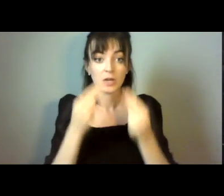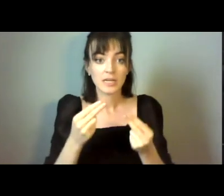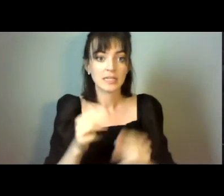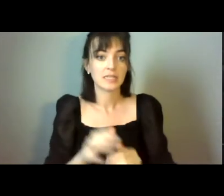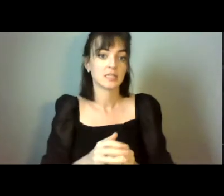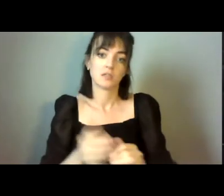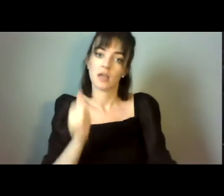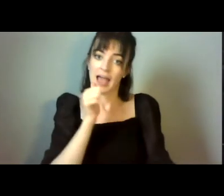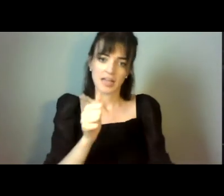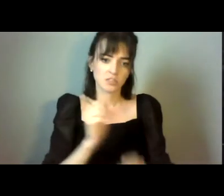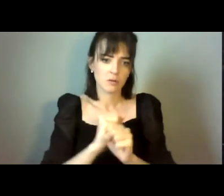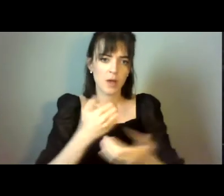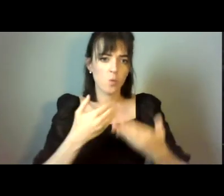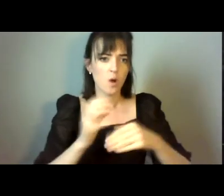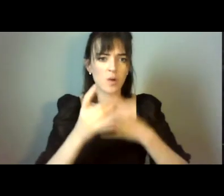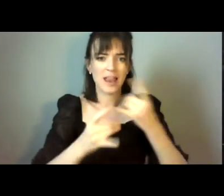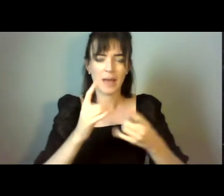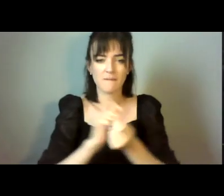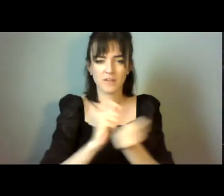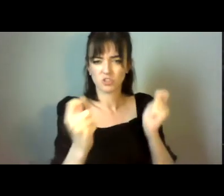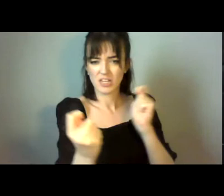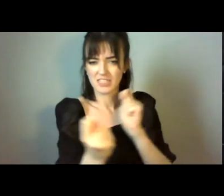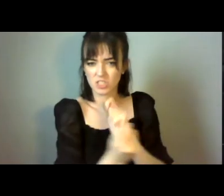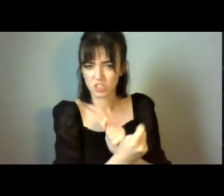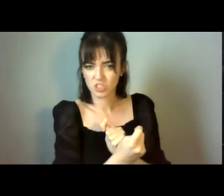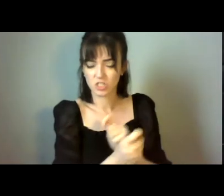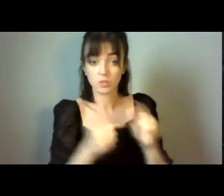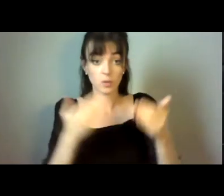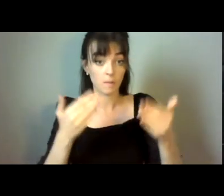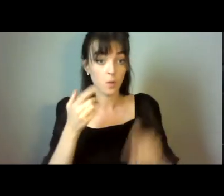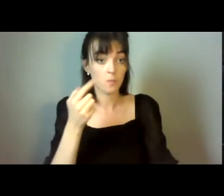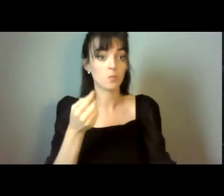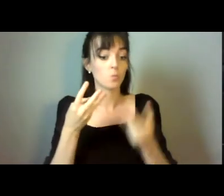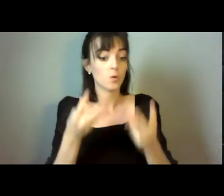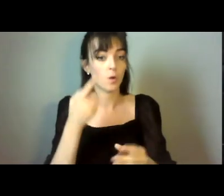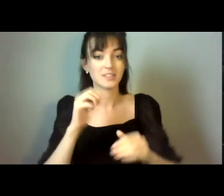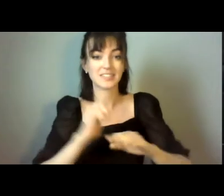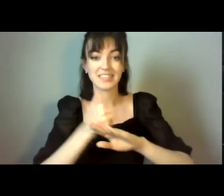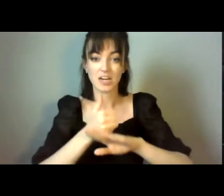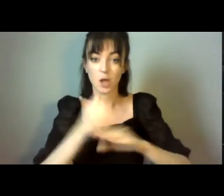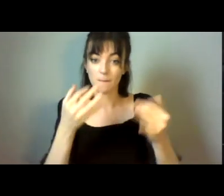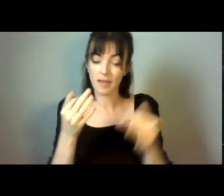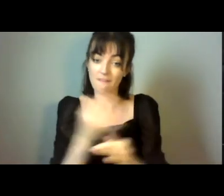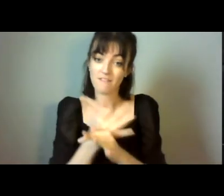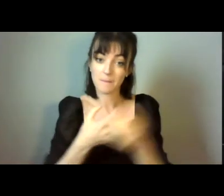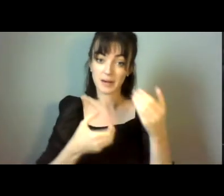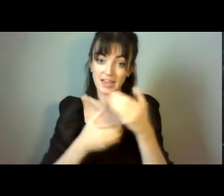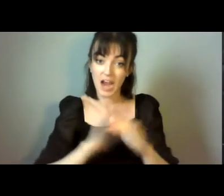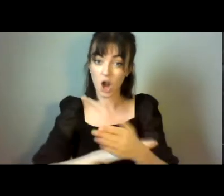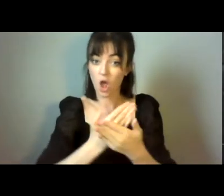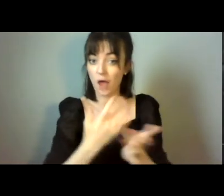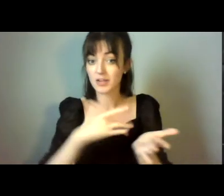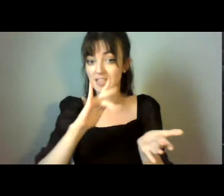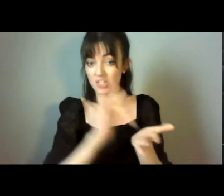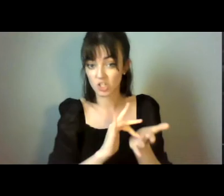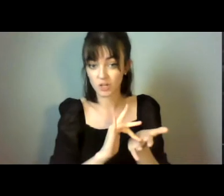I mean, at the moment, we're looking at setting up a family carer law center on the basis that we